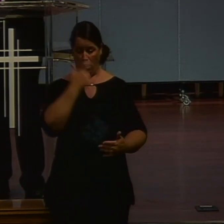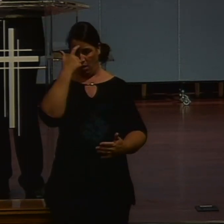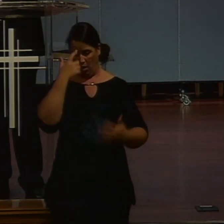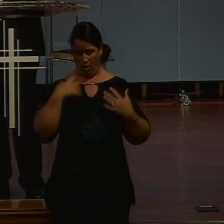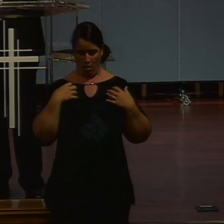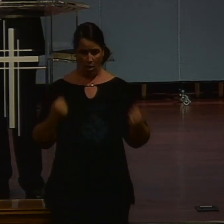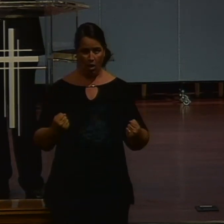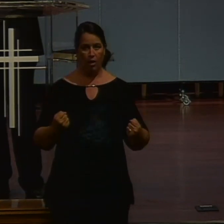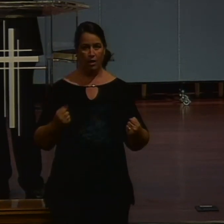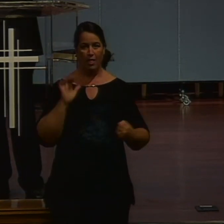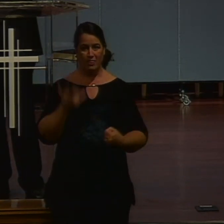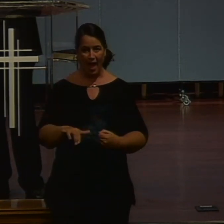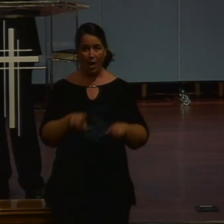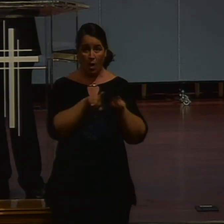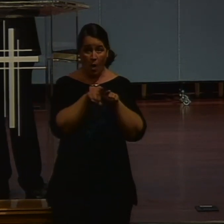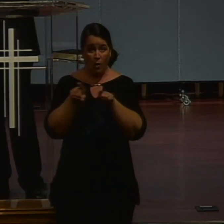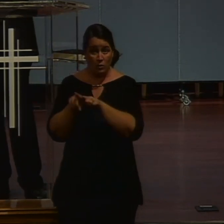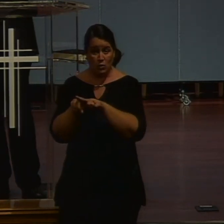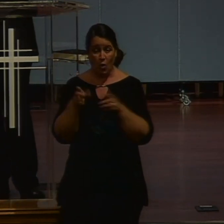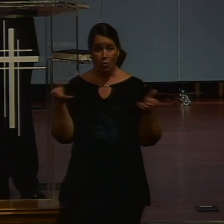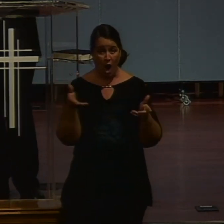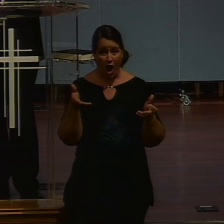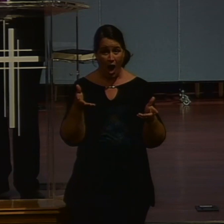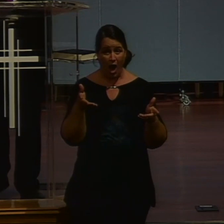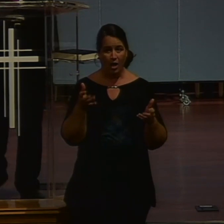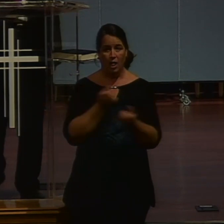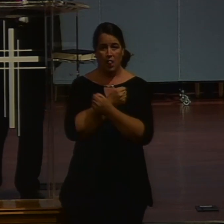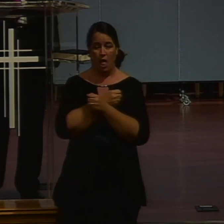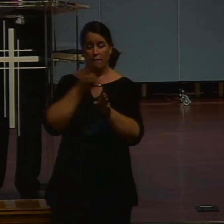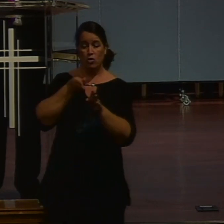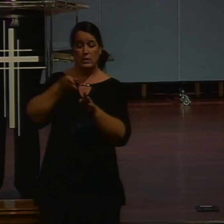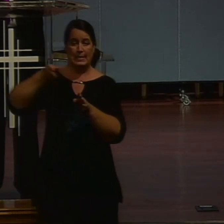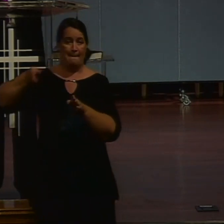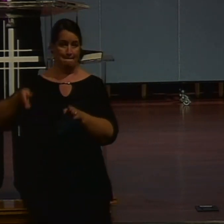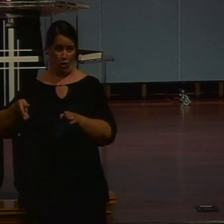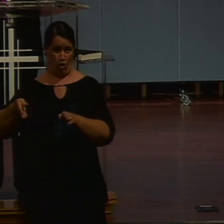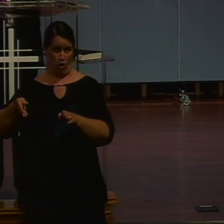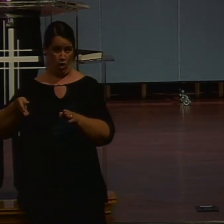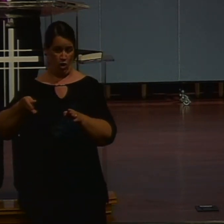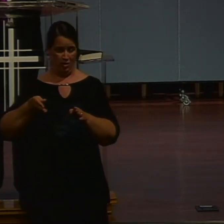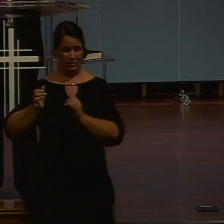And the second. Is likened to it. Which is the embodiment. And the next six commandments. Beginning with mommy and daddy. You are to love neighbor. As as self.